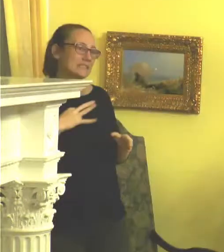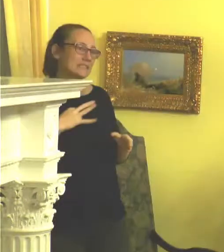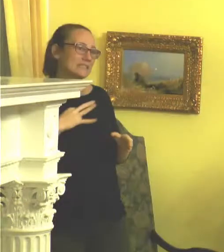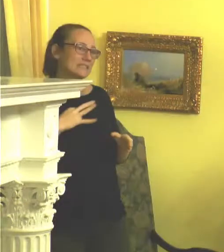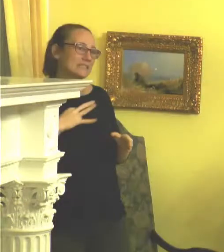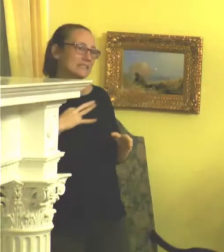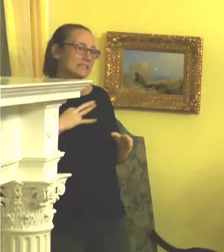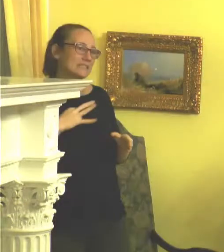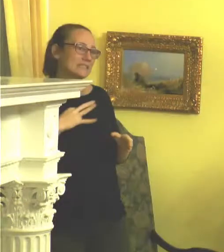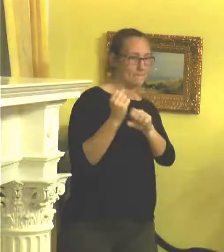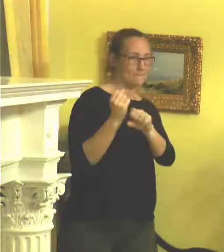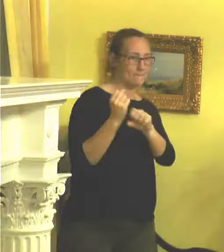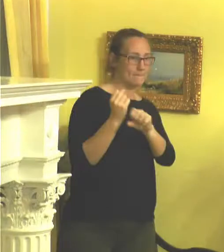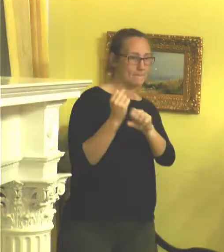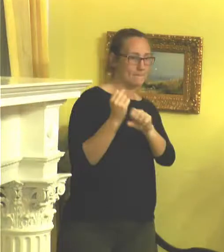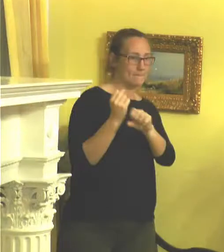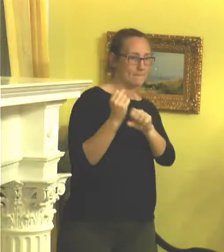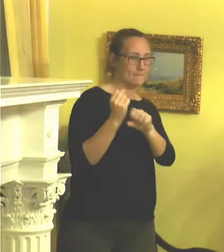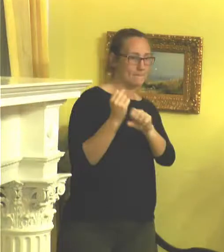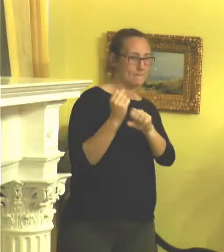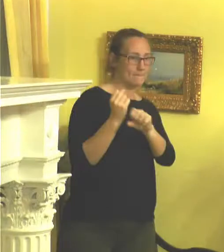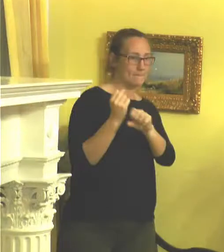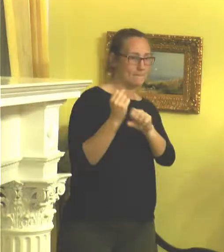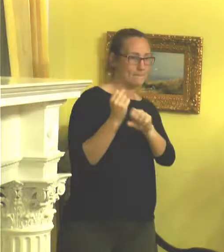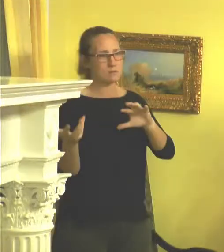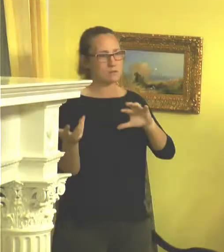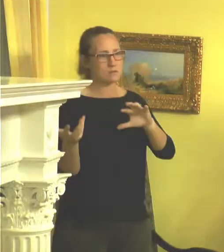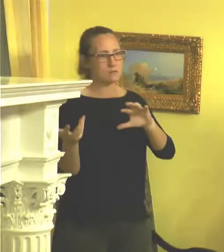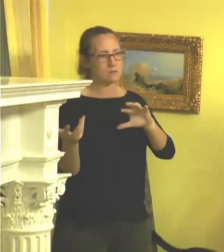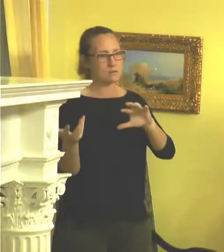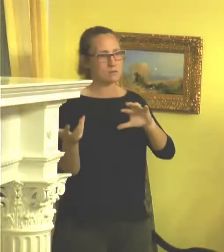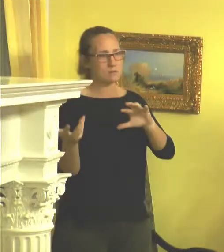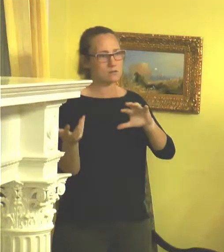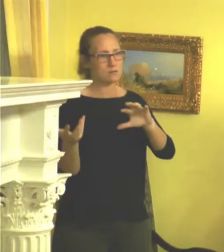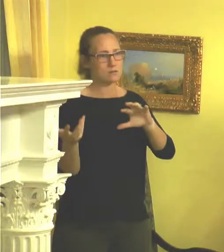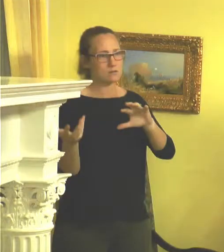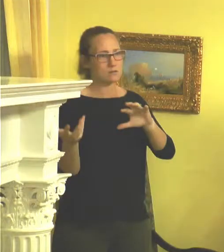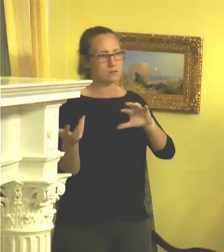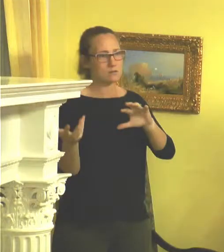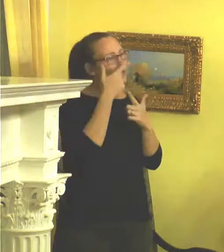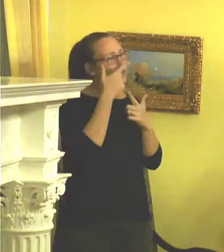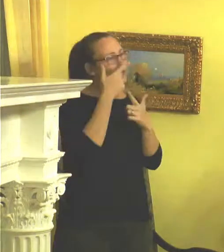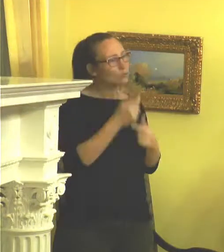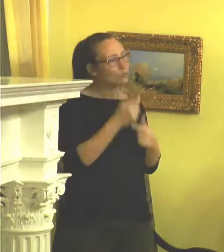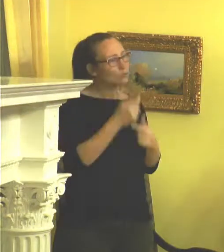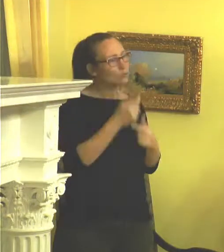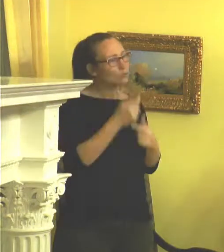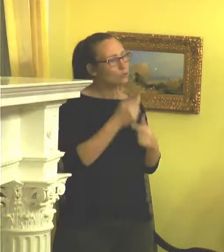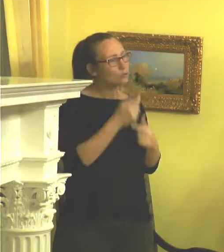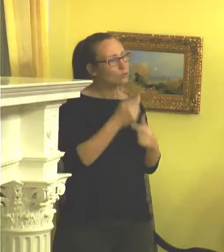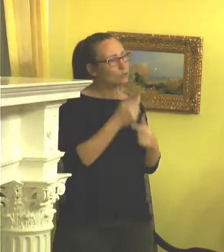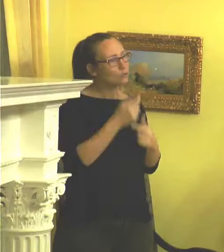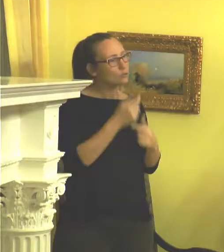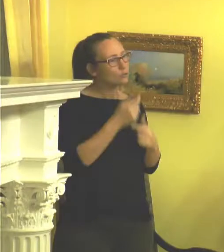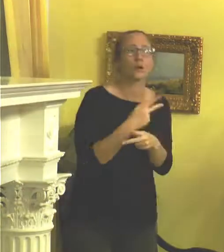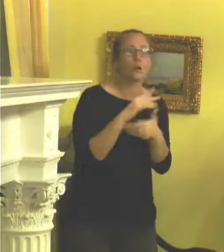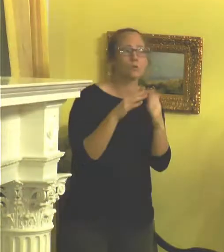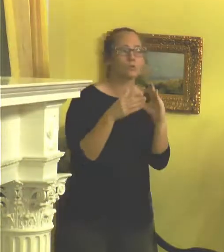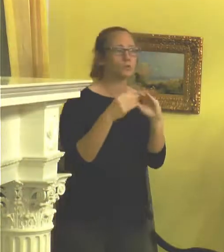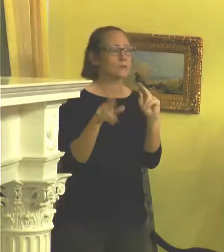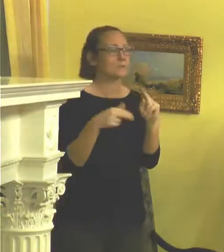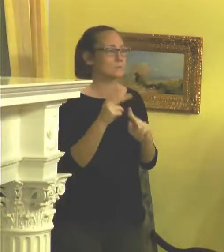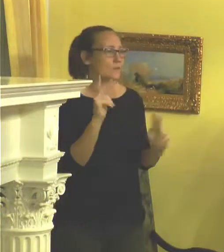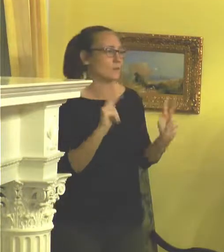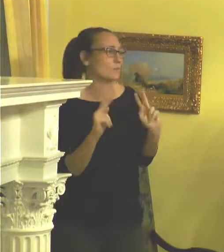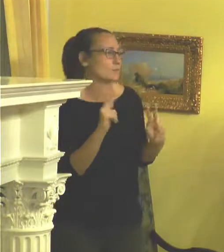baseball thing? So I'm really interested in diving into that and figuring out like some stories about people.